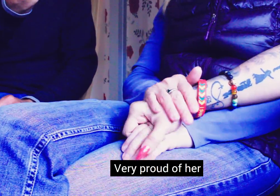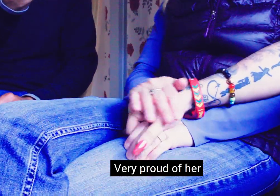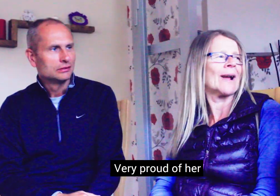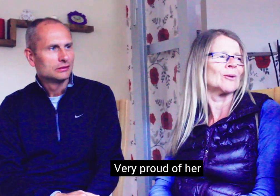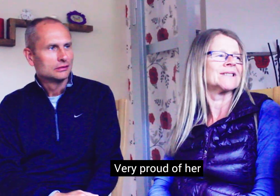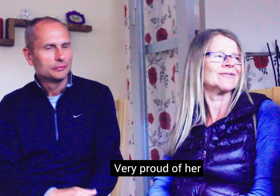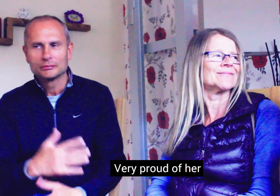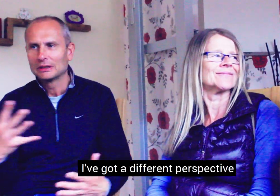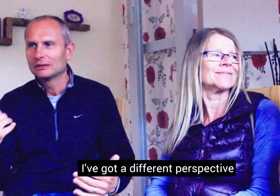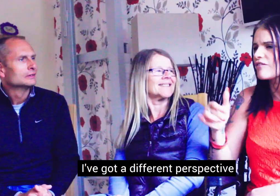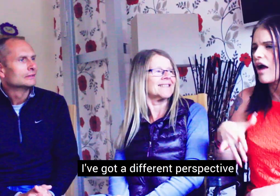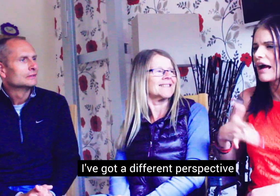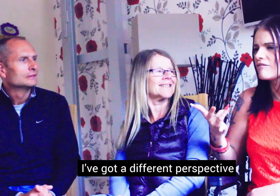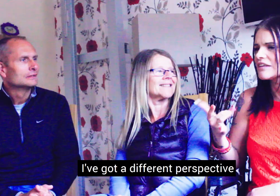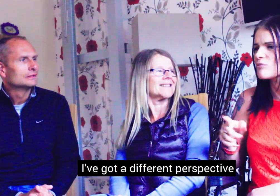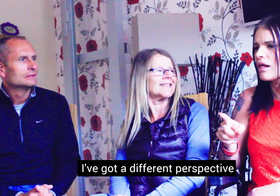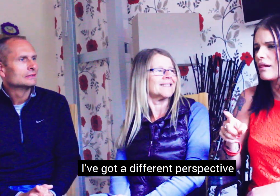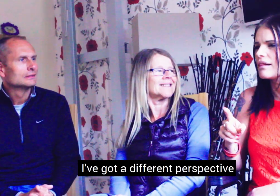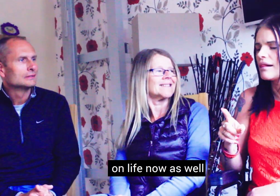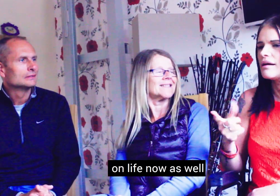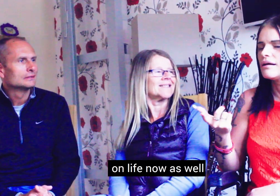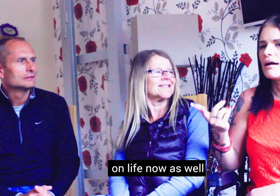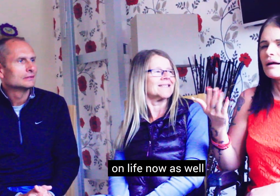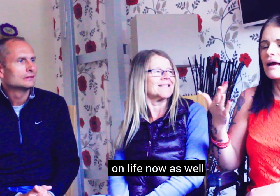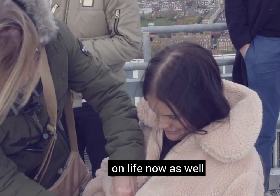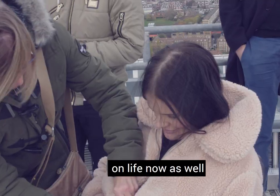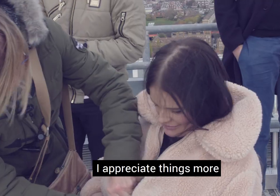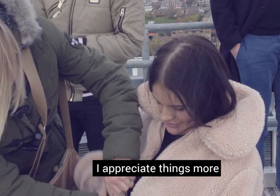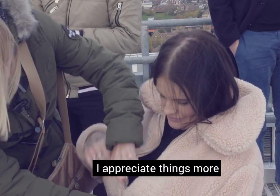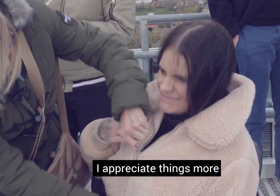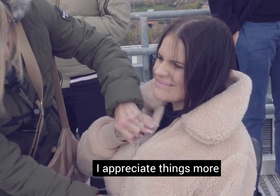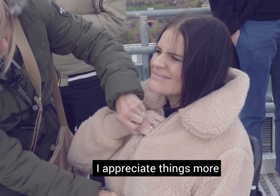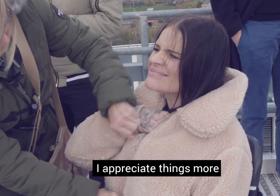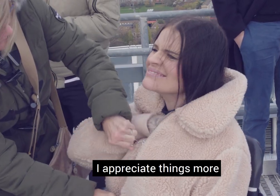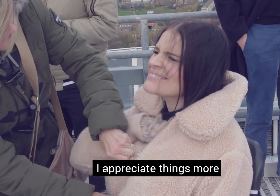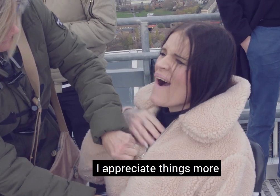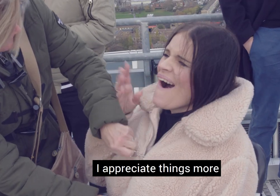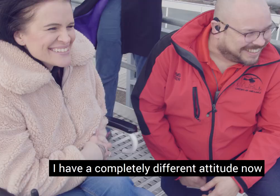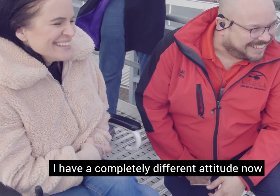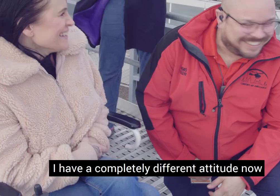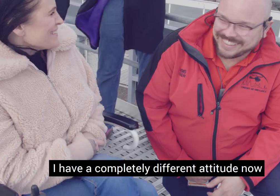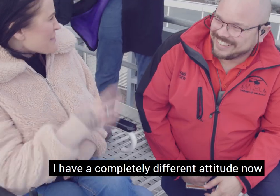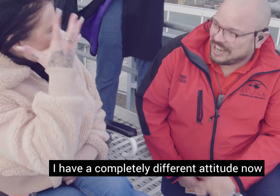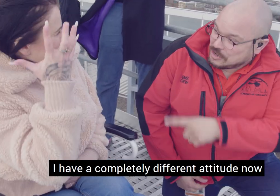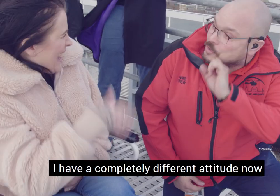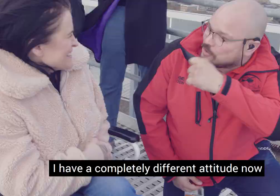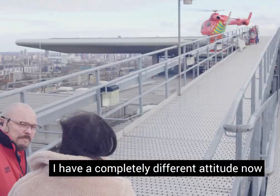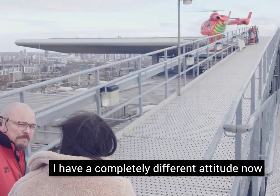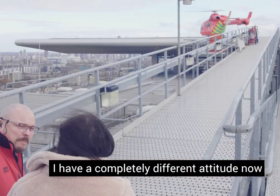Very proud of her. I've got a different perspective on life now as well. I appreciate things more. I have a completely different attitude now.